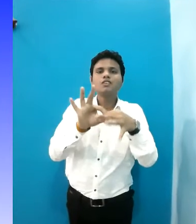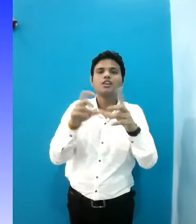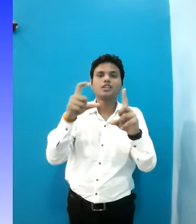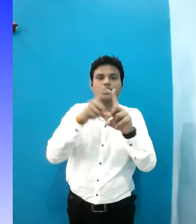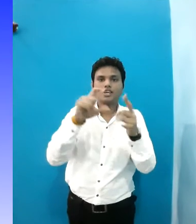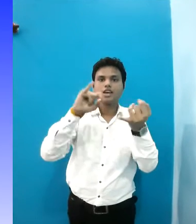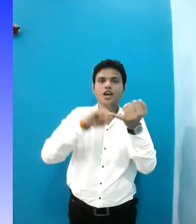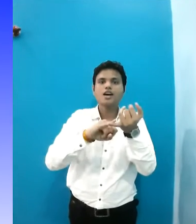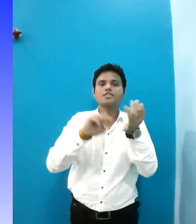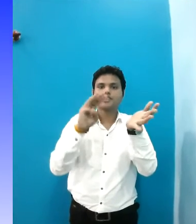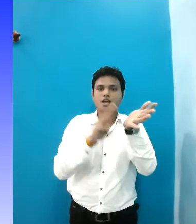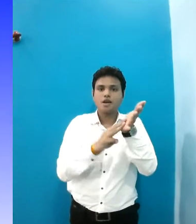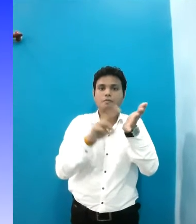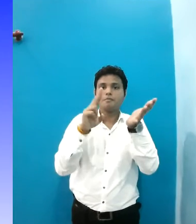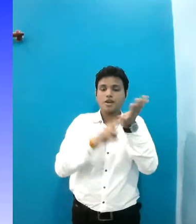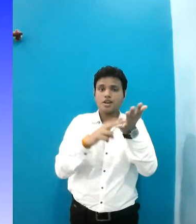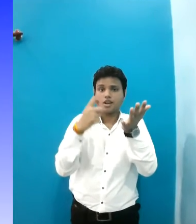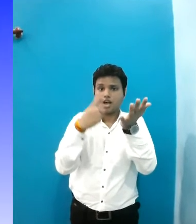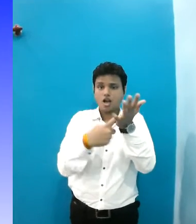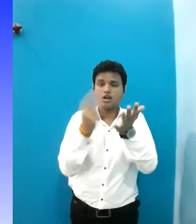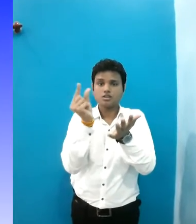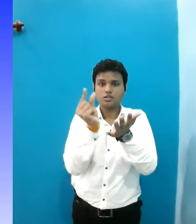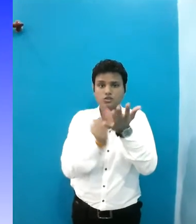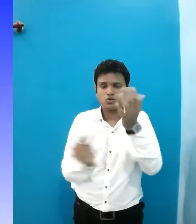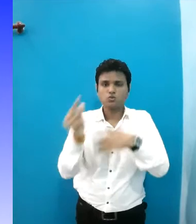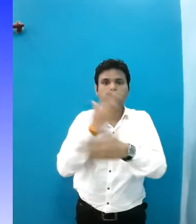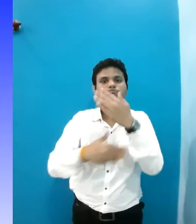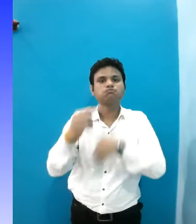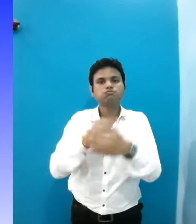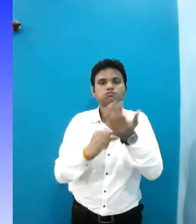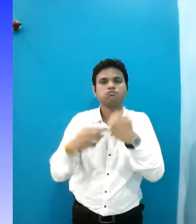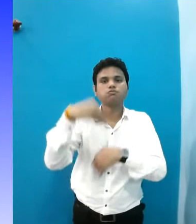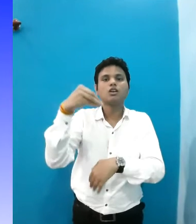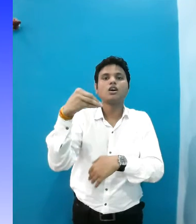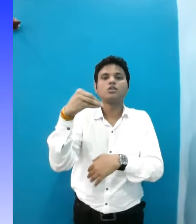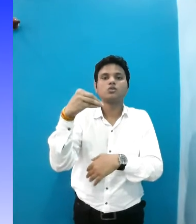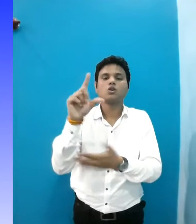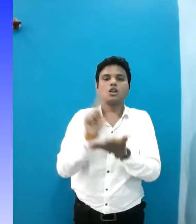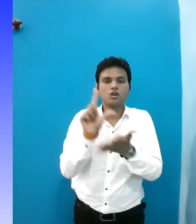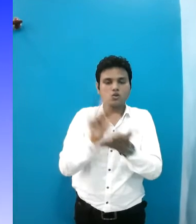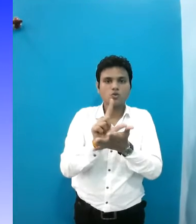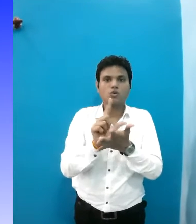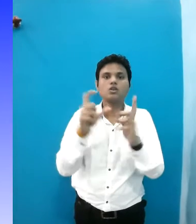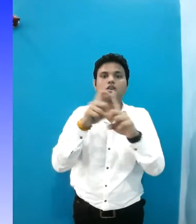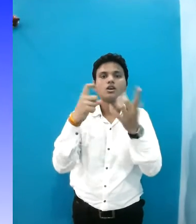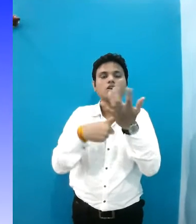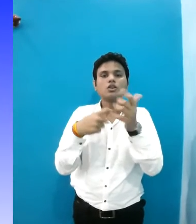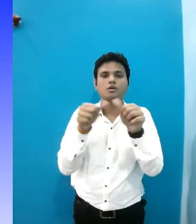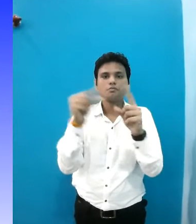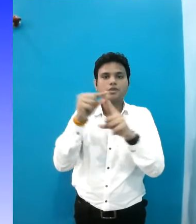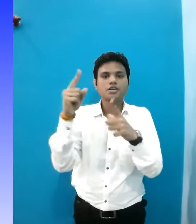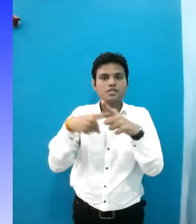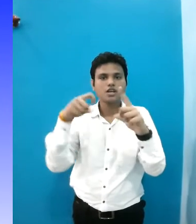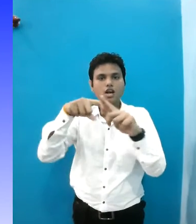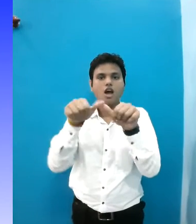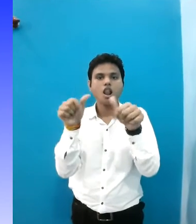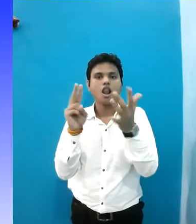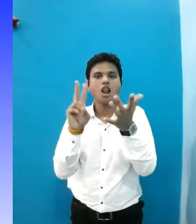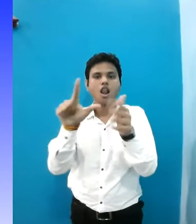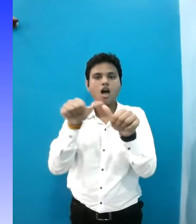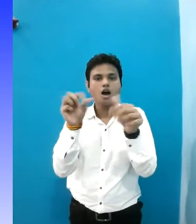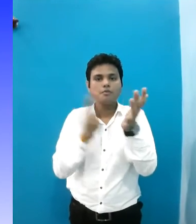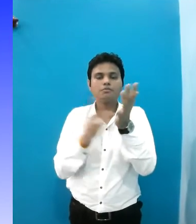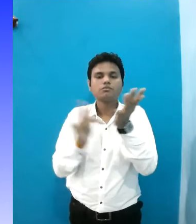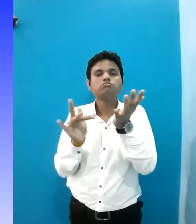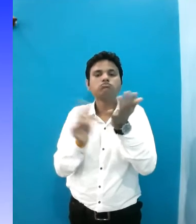Dr. Shakuntala Misra National Rehabilitation University, DSMNRU, Dr. APJ